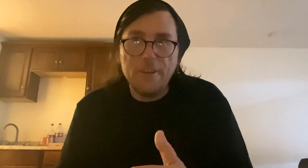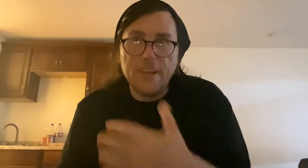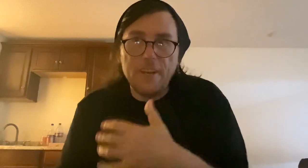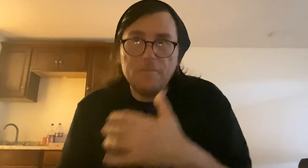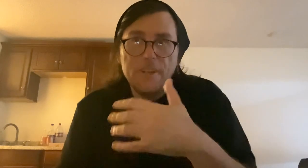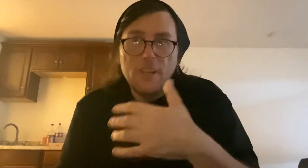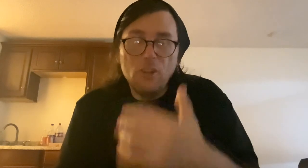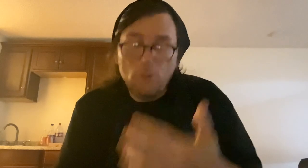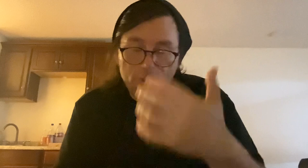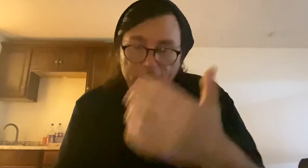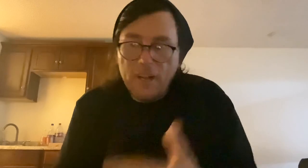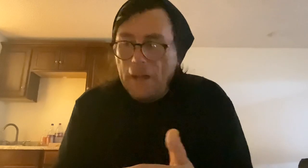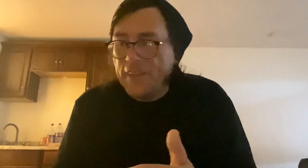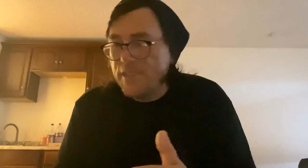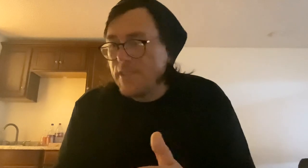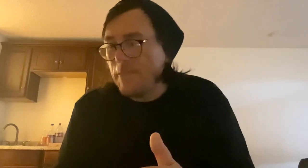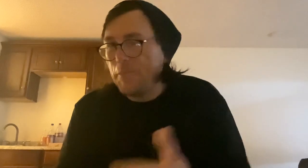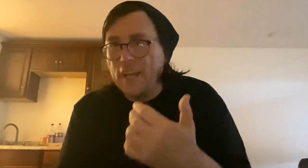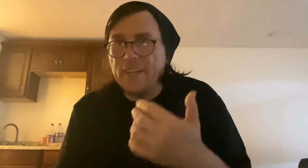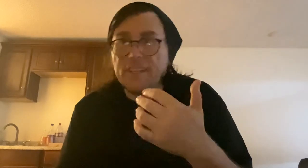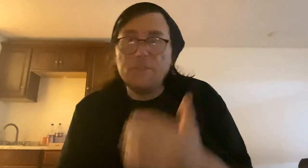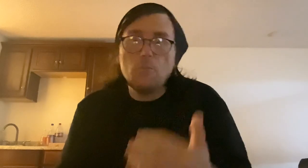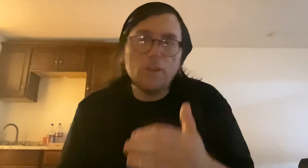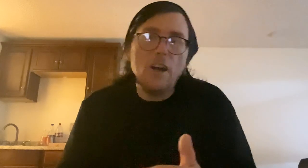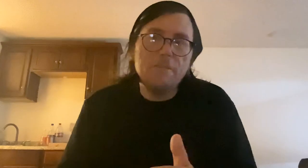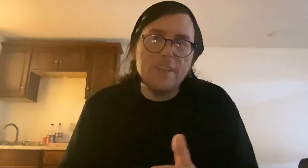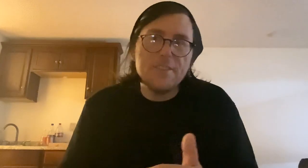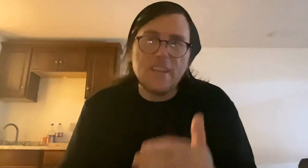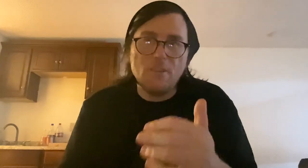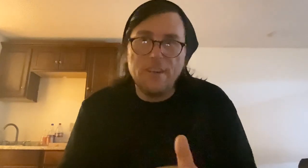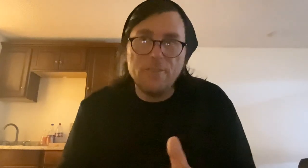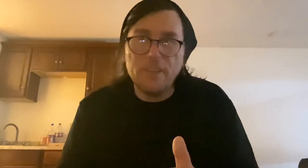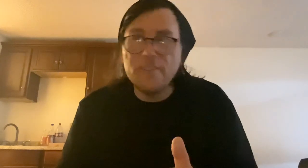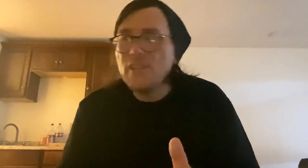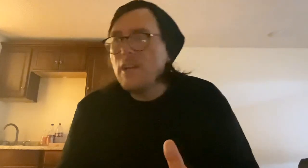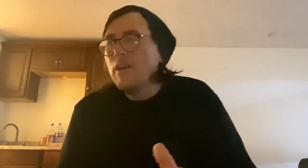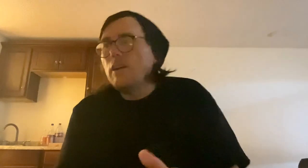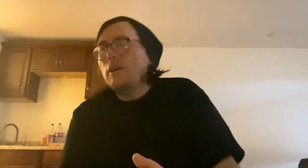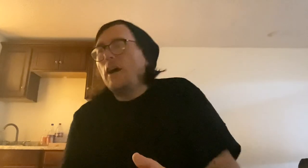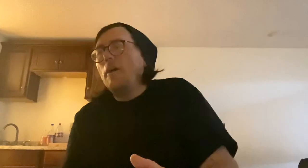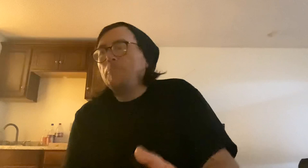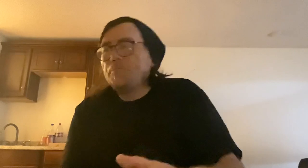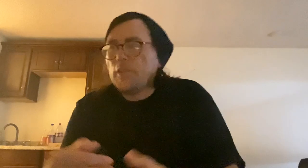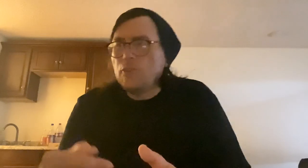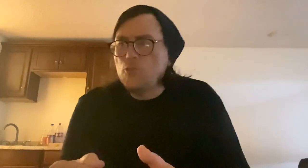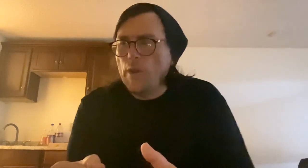of learning about this and give you more confidence that you can do this to where